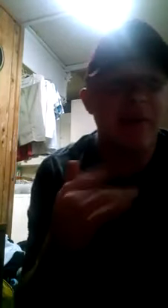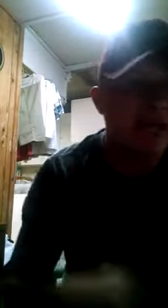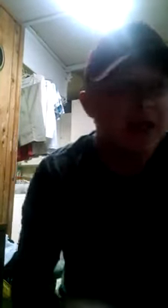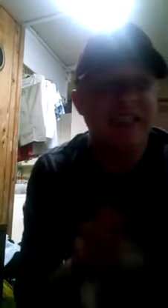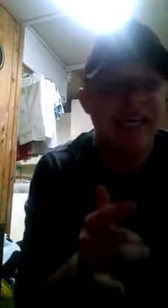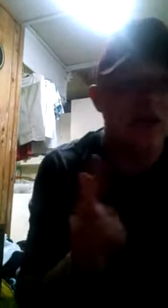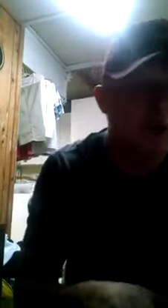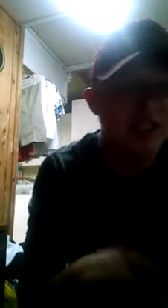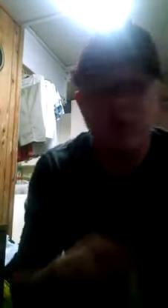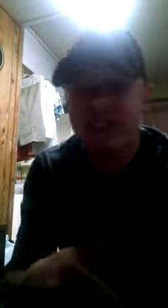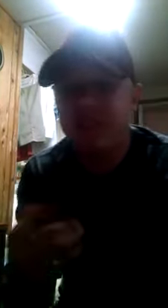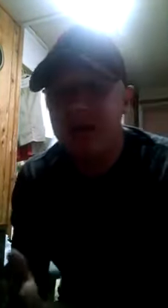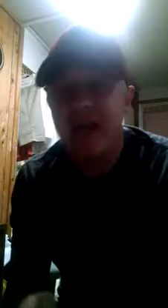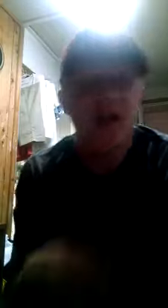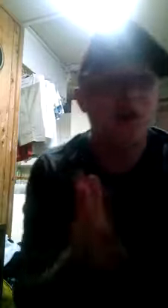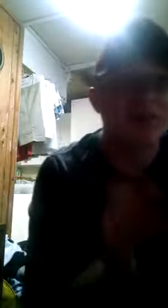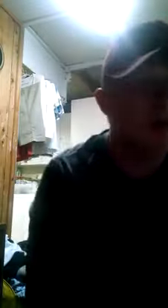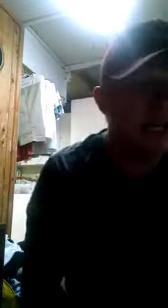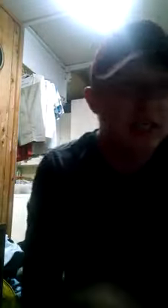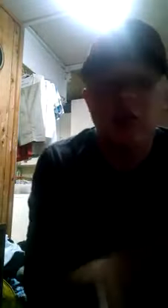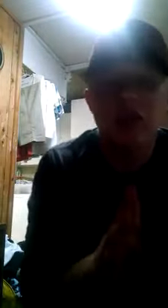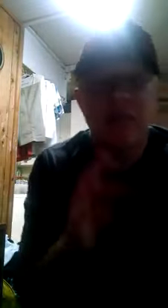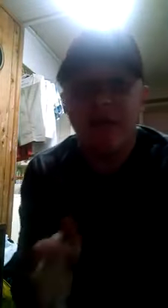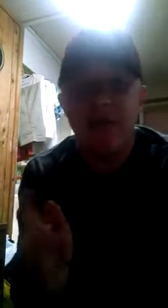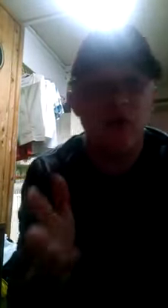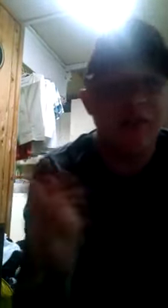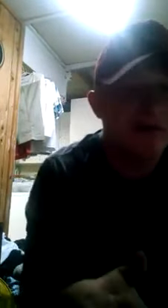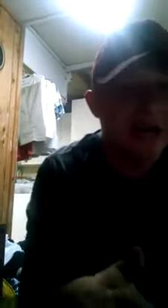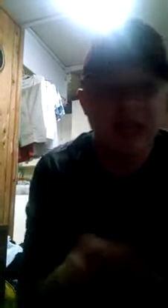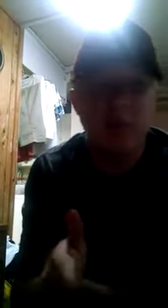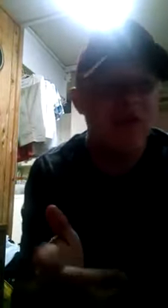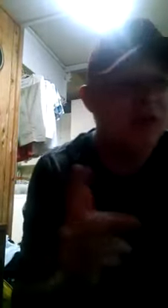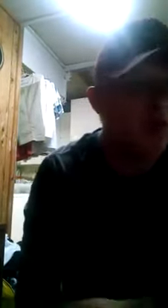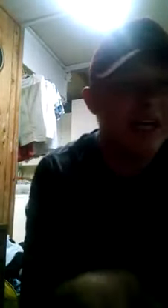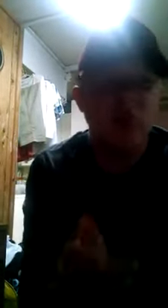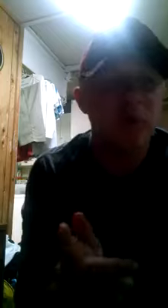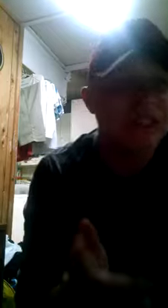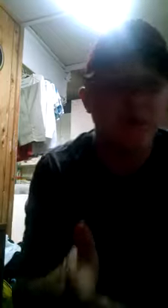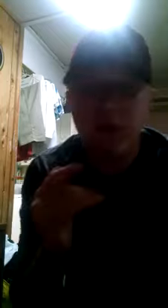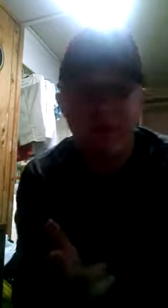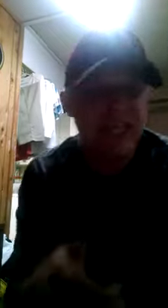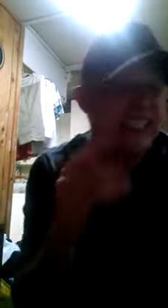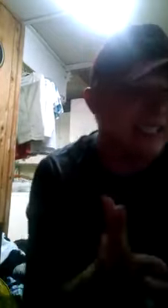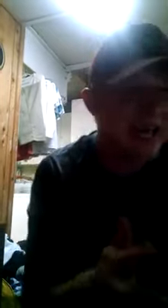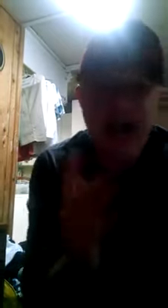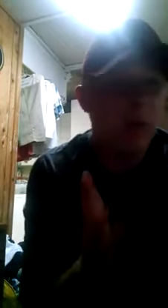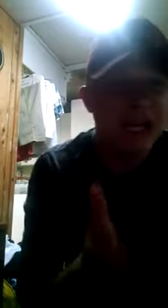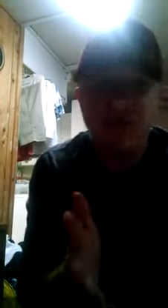made, taking the risk, willing to pay Losing my wits, losing my babe, losing my faith And moving away to a different place, it's like I would never